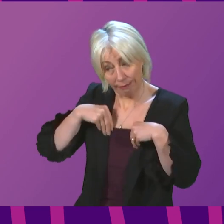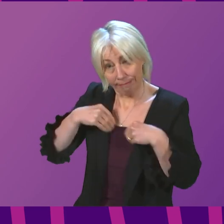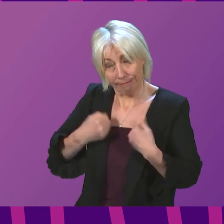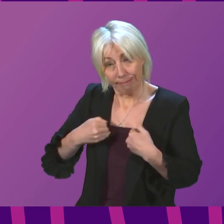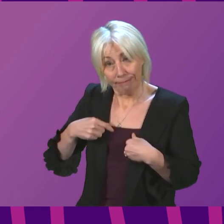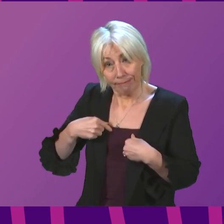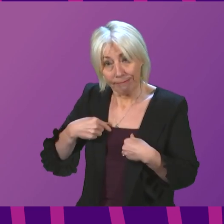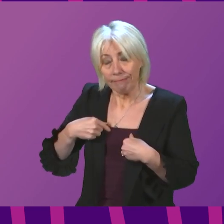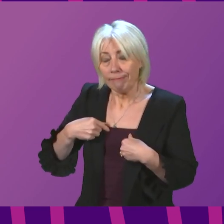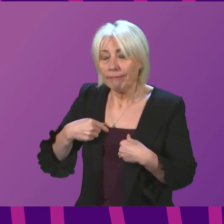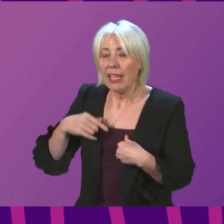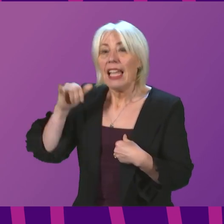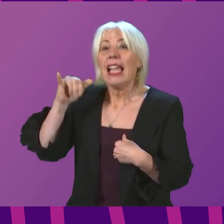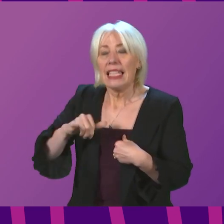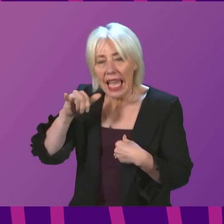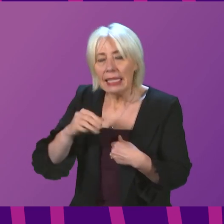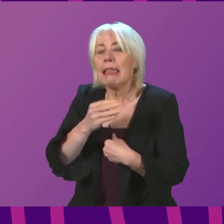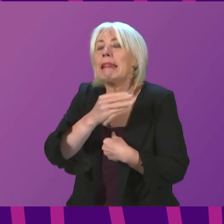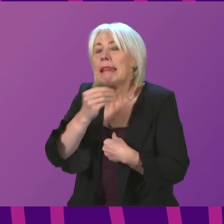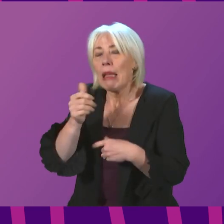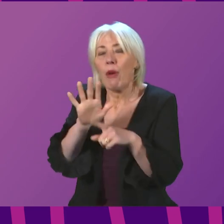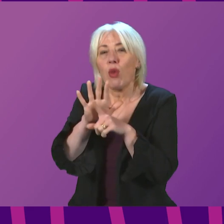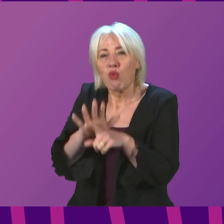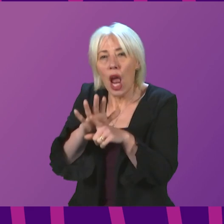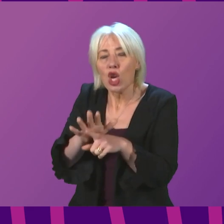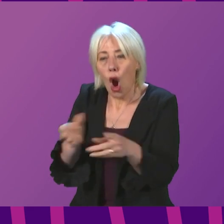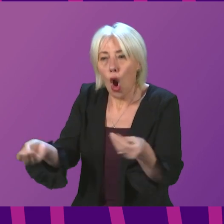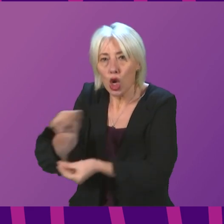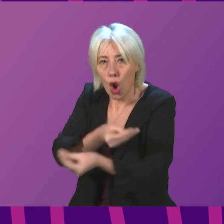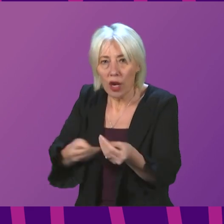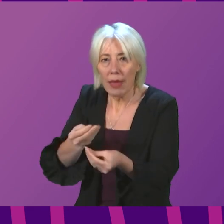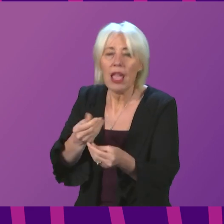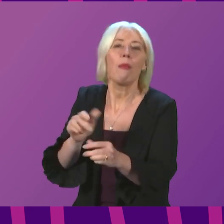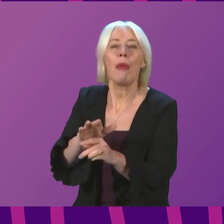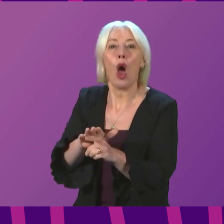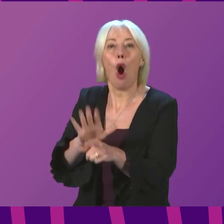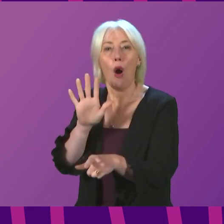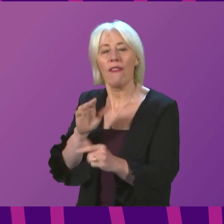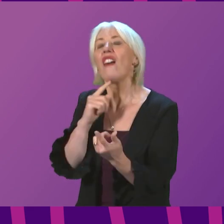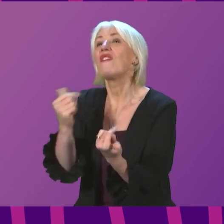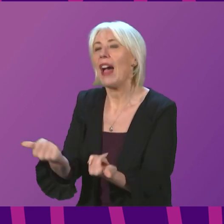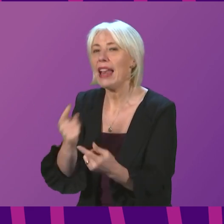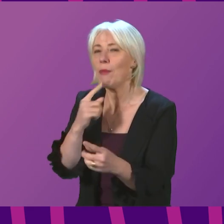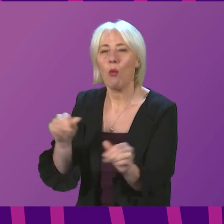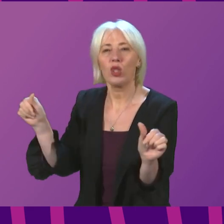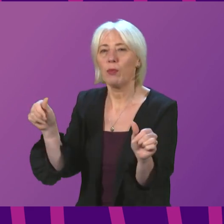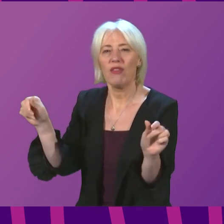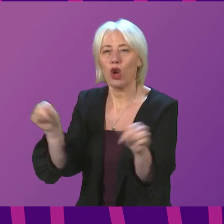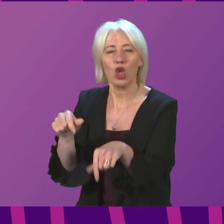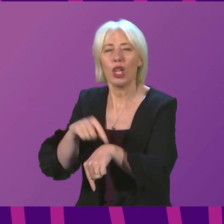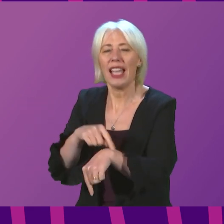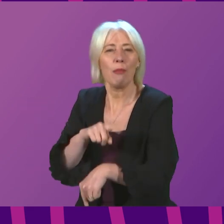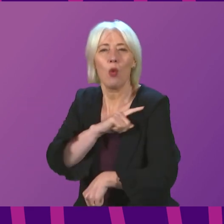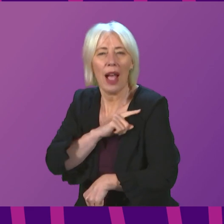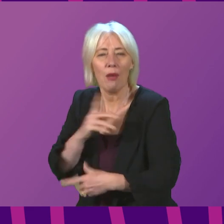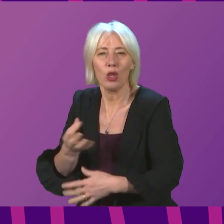relieve some of the pressure that we are seeing on the economy. That is not to be underestimated, but that will be short-lived. The risk